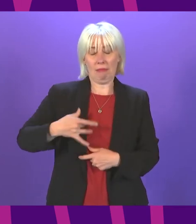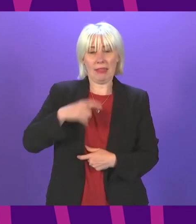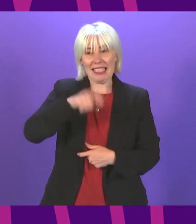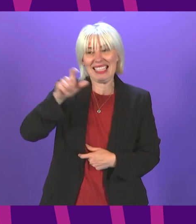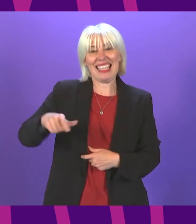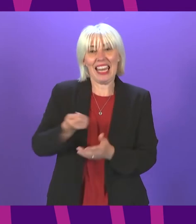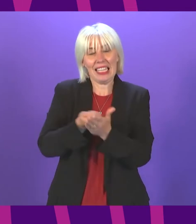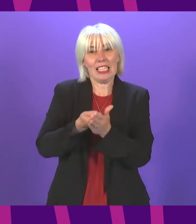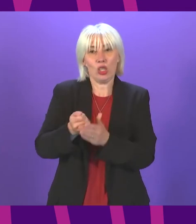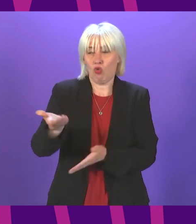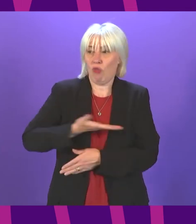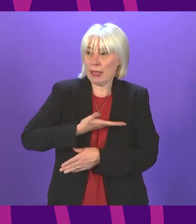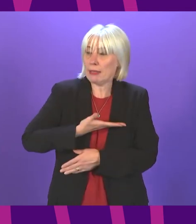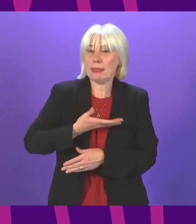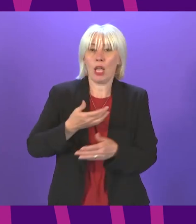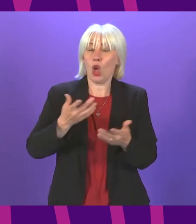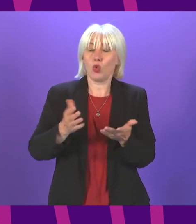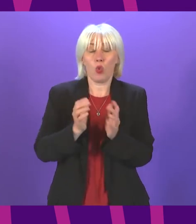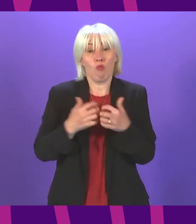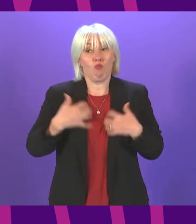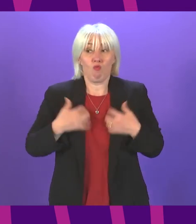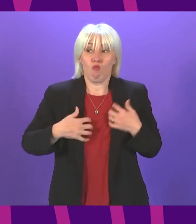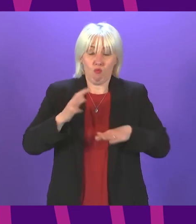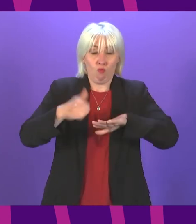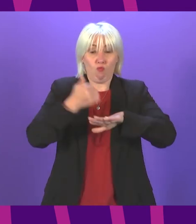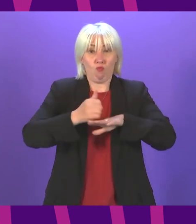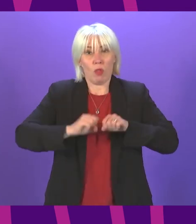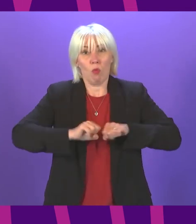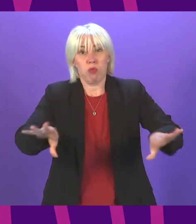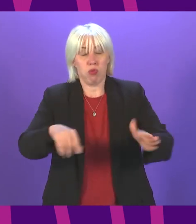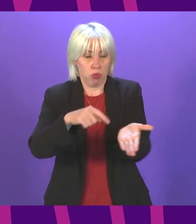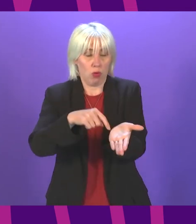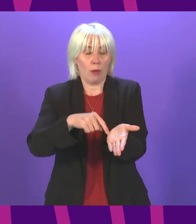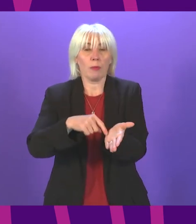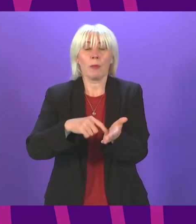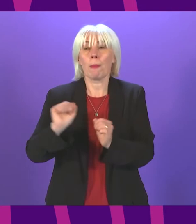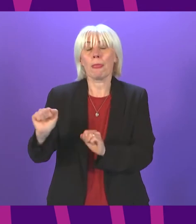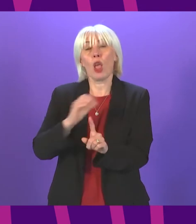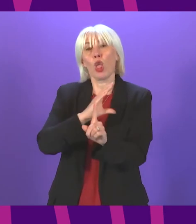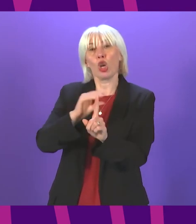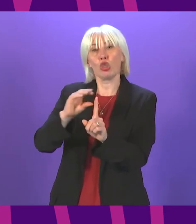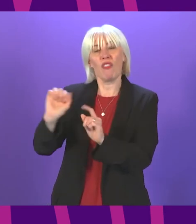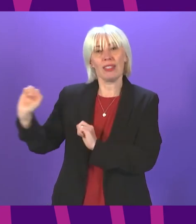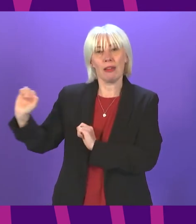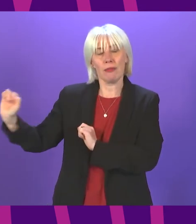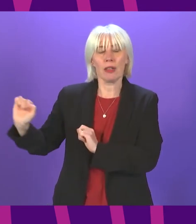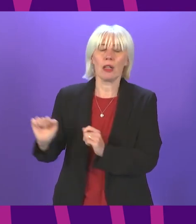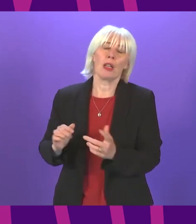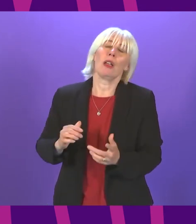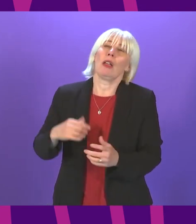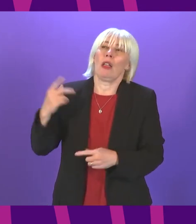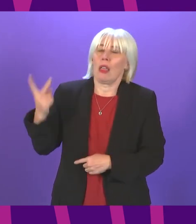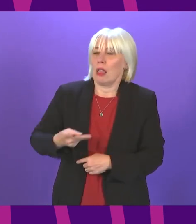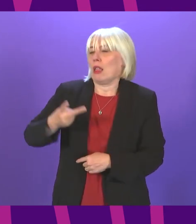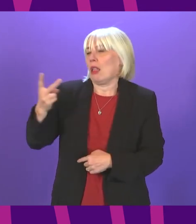so I look forward to the programme for government being implemented the Conservative benches finally they continually say that the